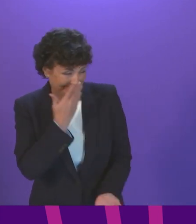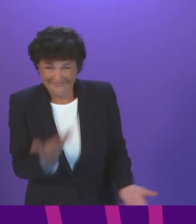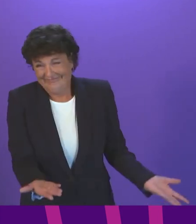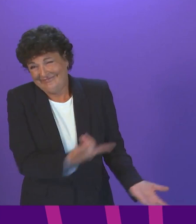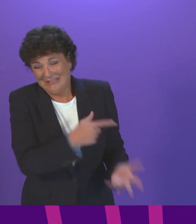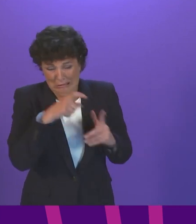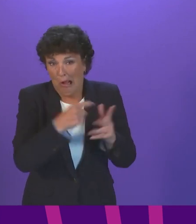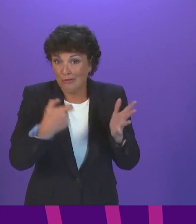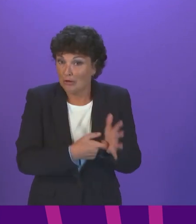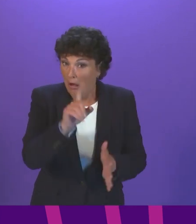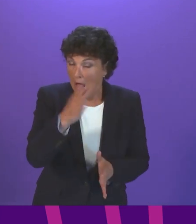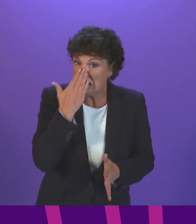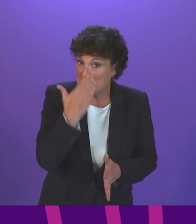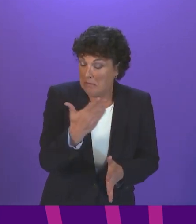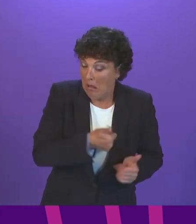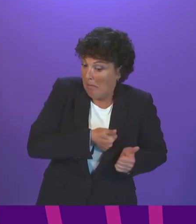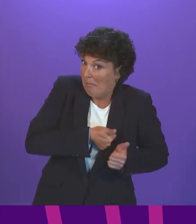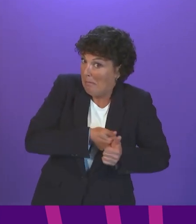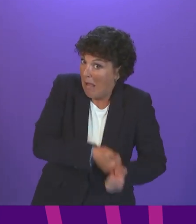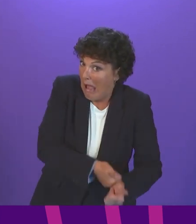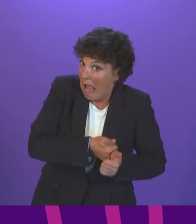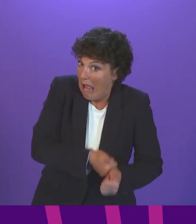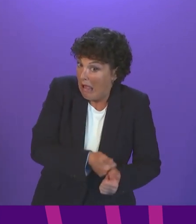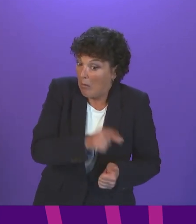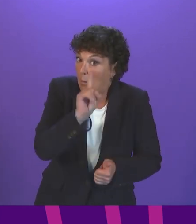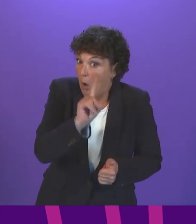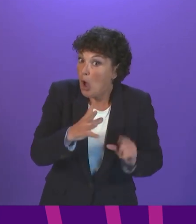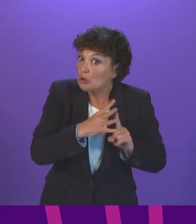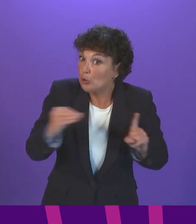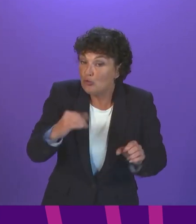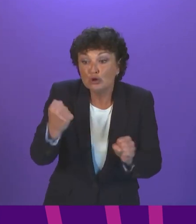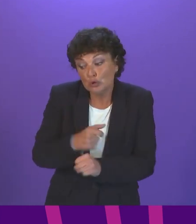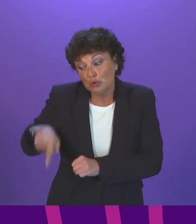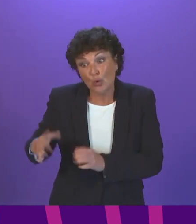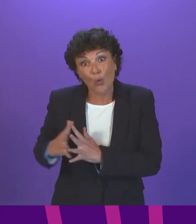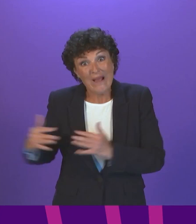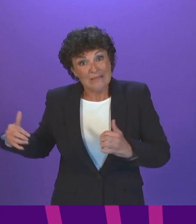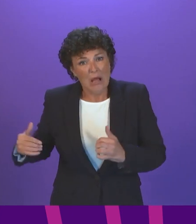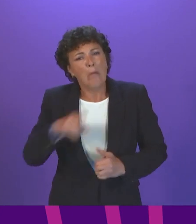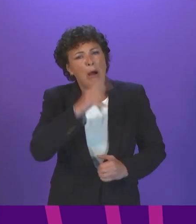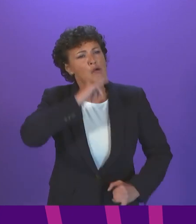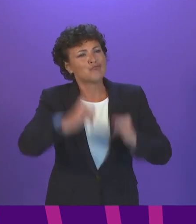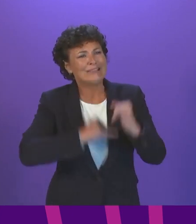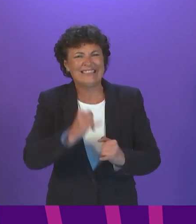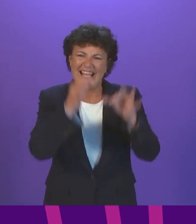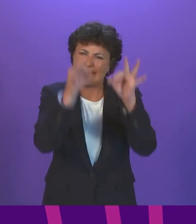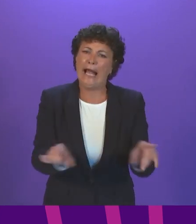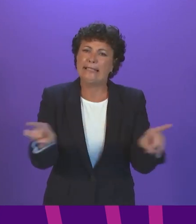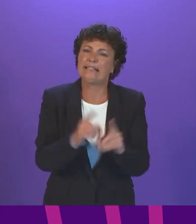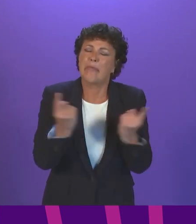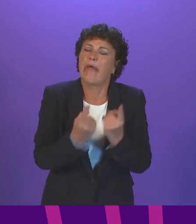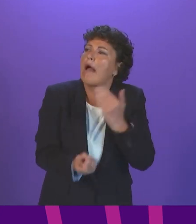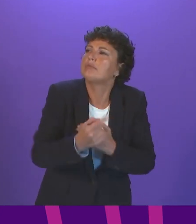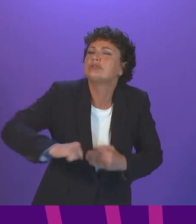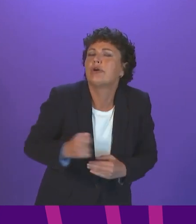Ross backing things that are done by the Conservative Government in Westminster, but criticising exactly the same things that are